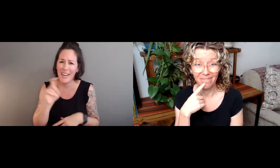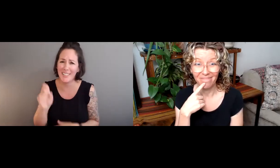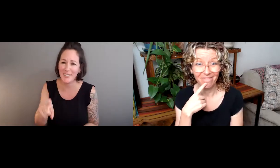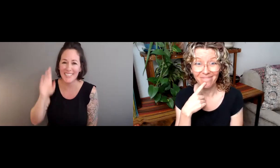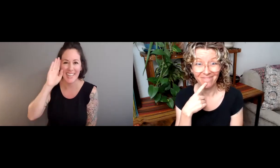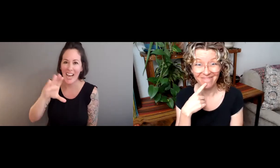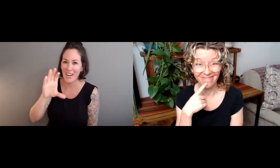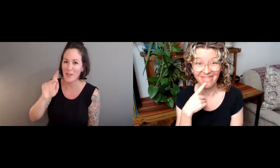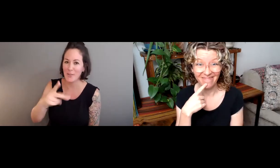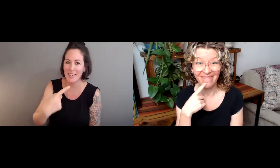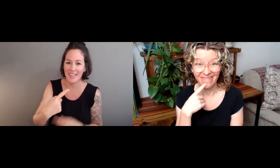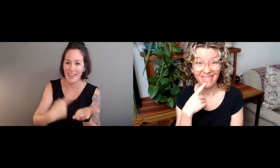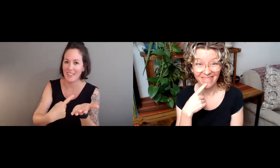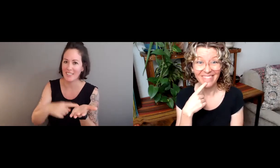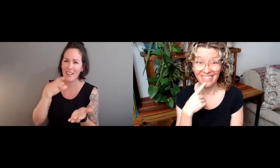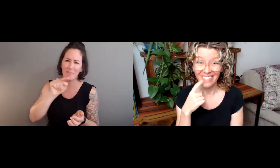linguistic communities?